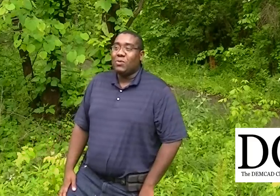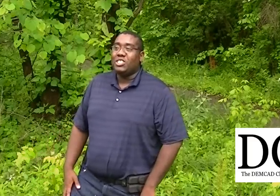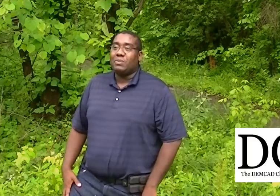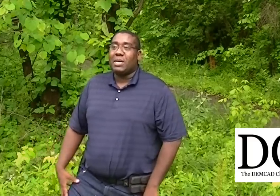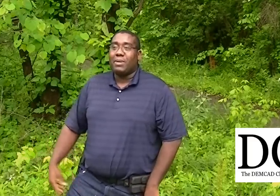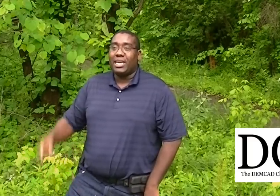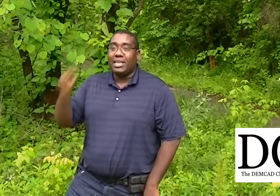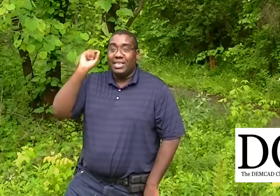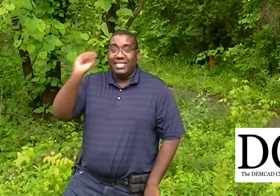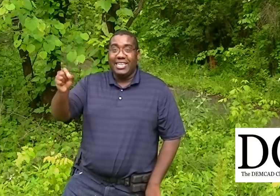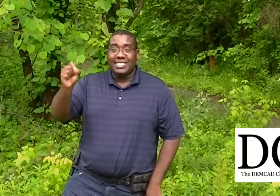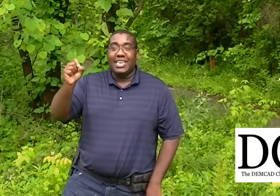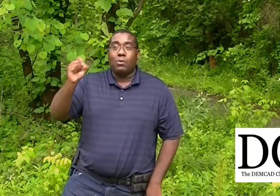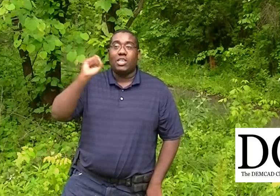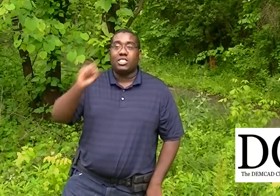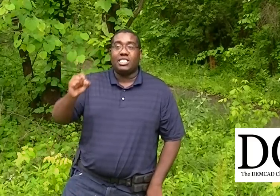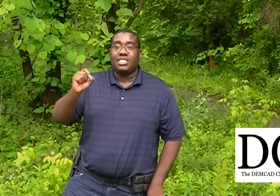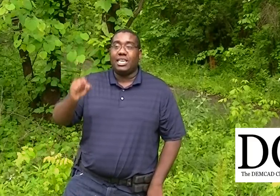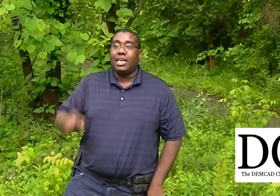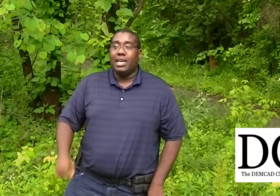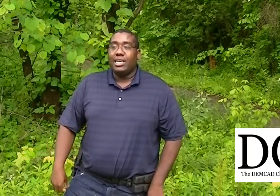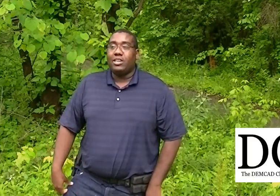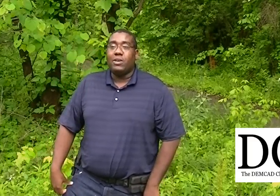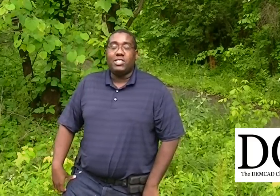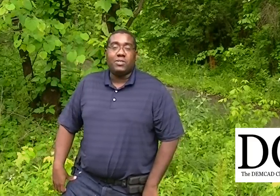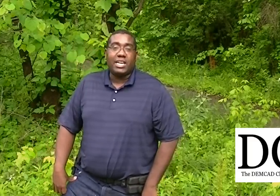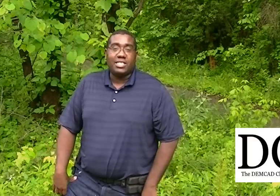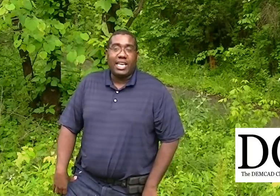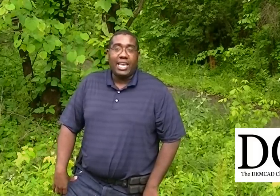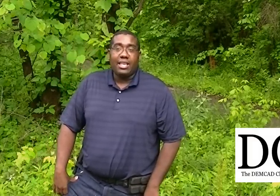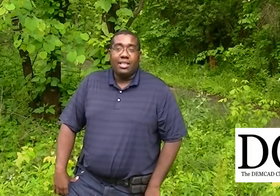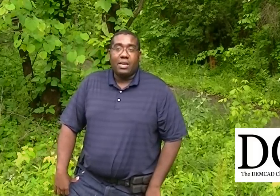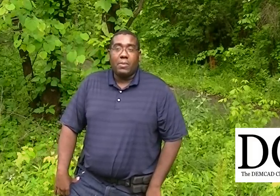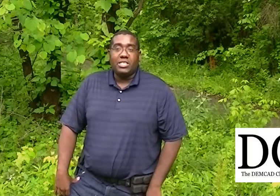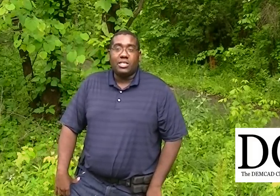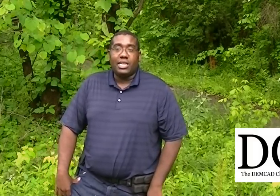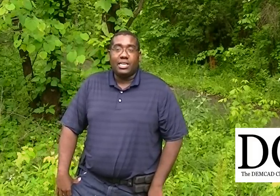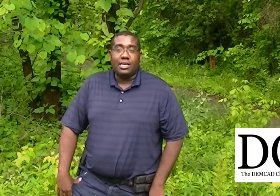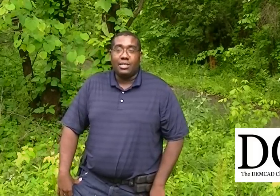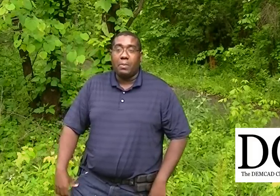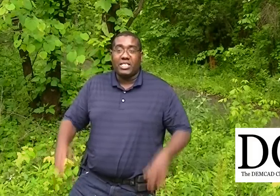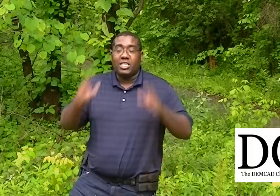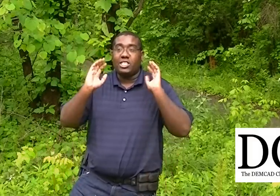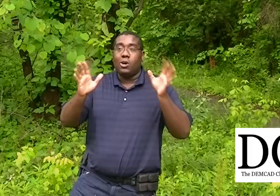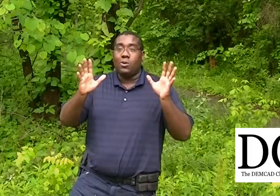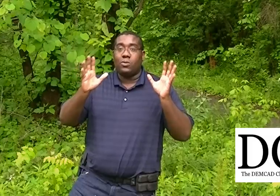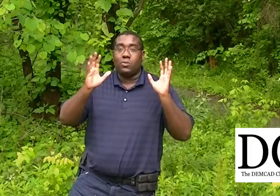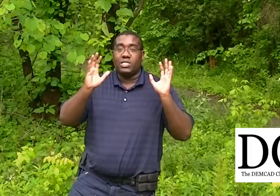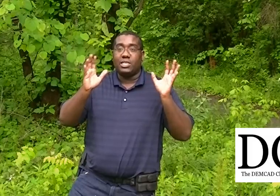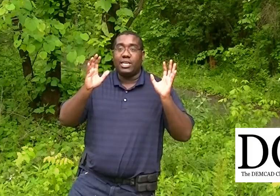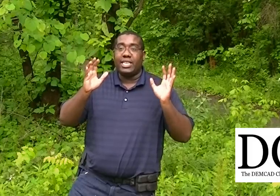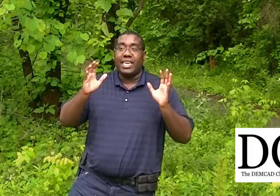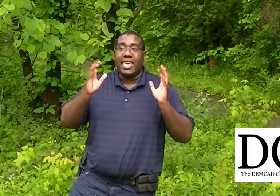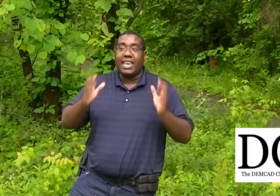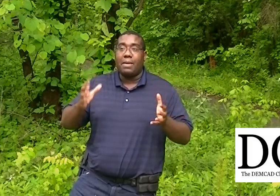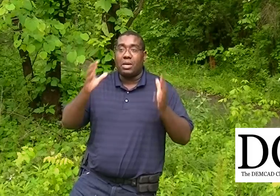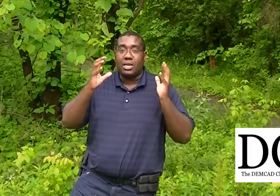that really jumped out in my head, D.C., Washington, D.C. Now, you know, in 2008, they were basically told recently that they can't have a